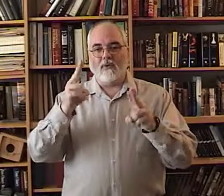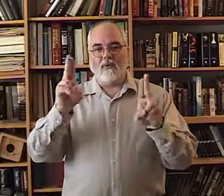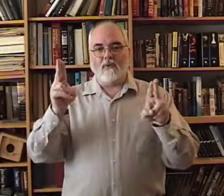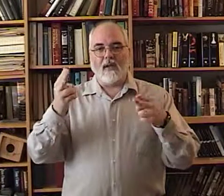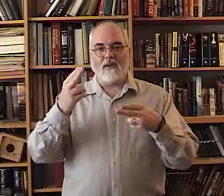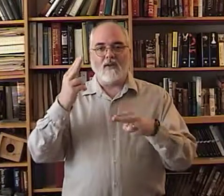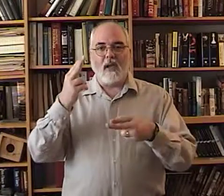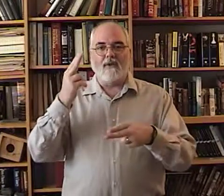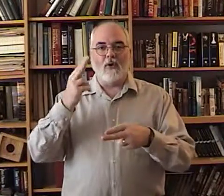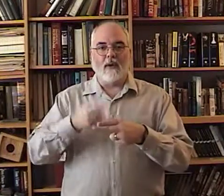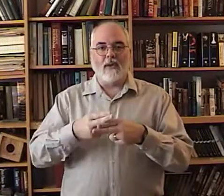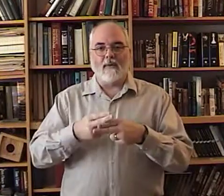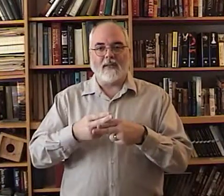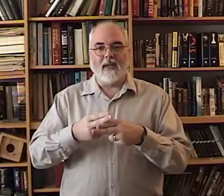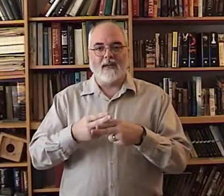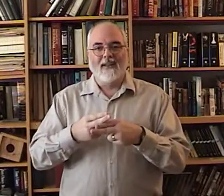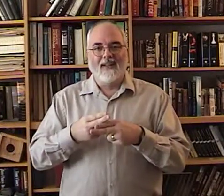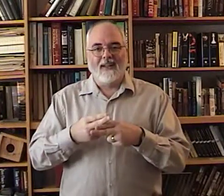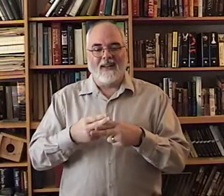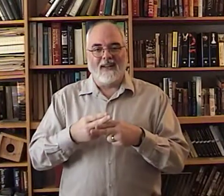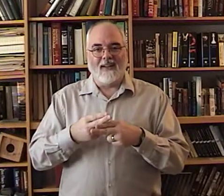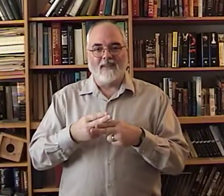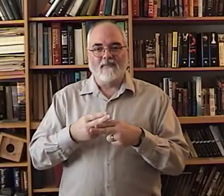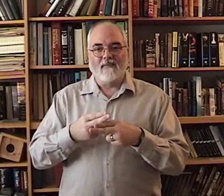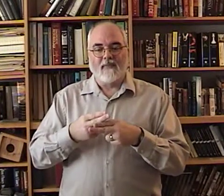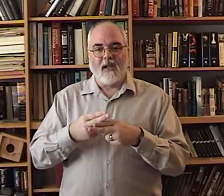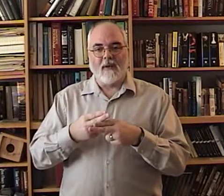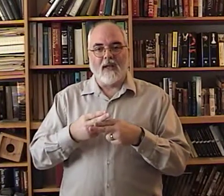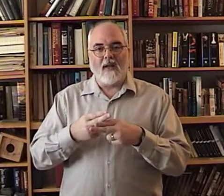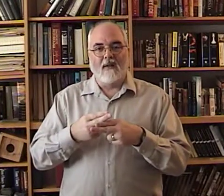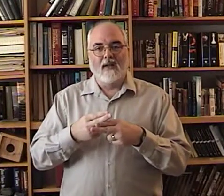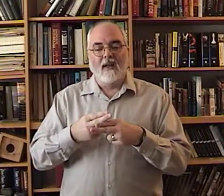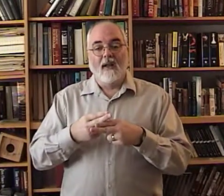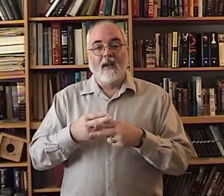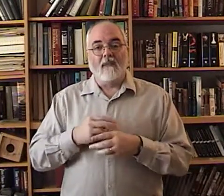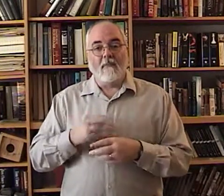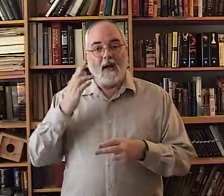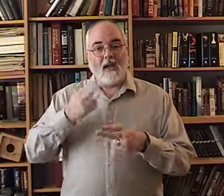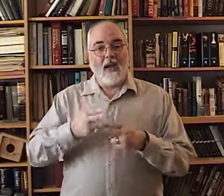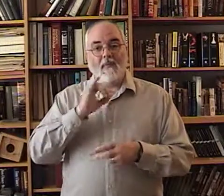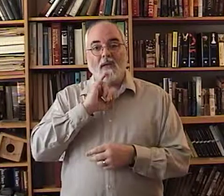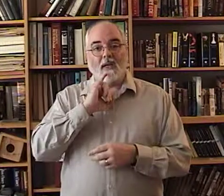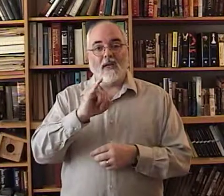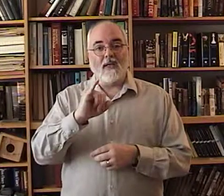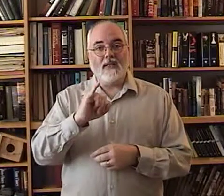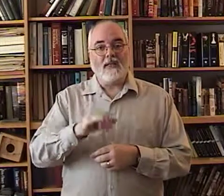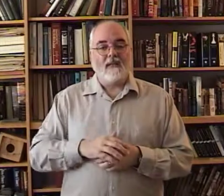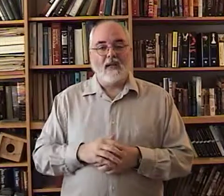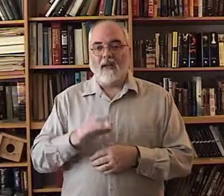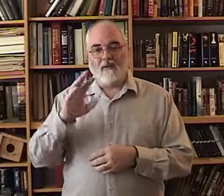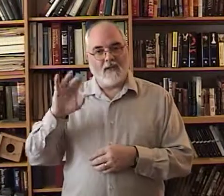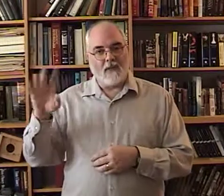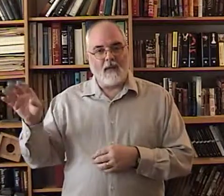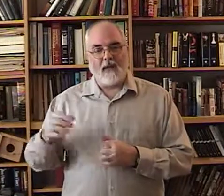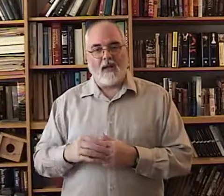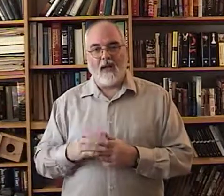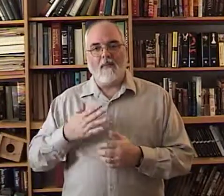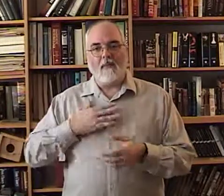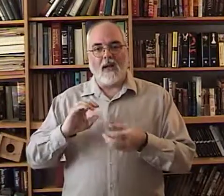h however you want to think about that coming down my name is fingerspell your name my